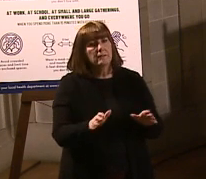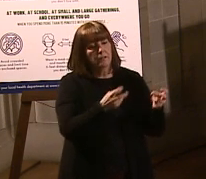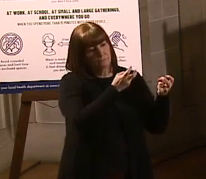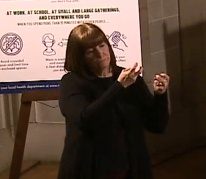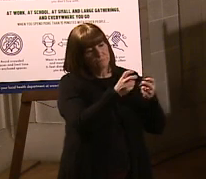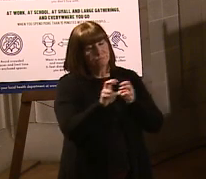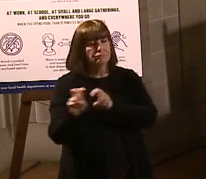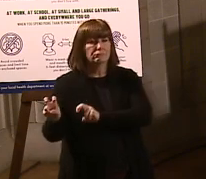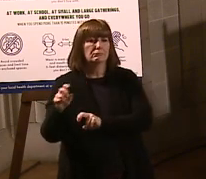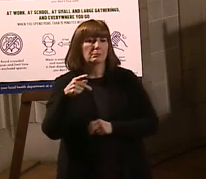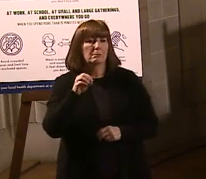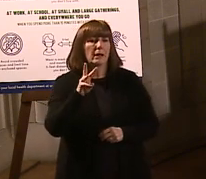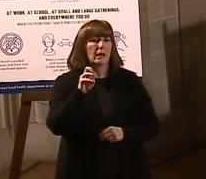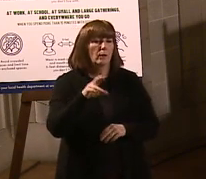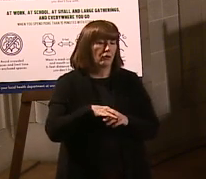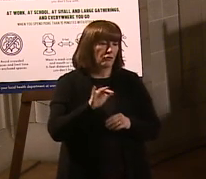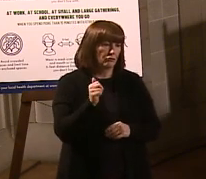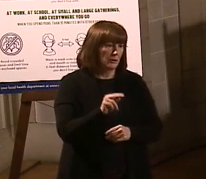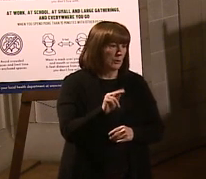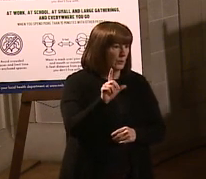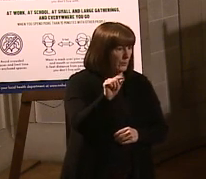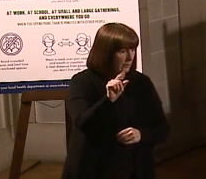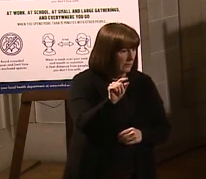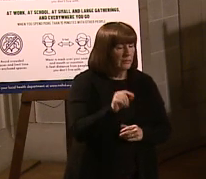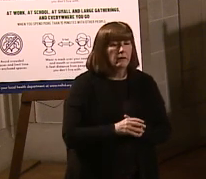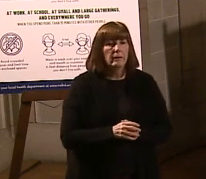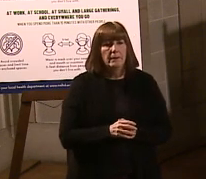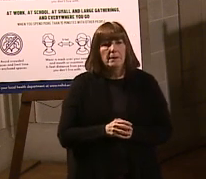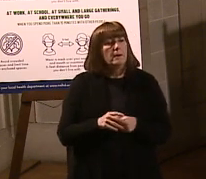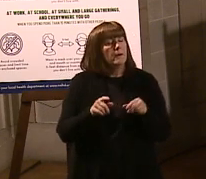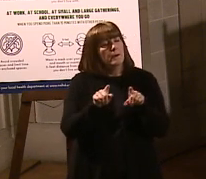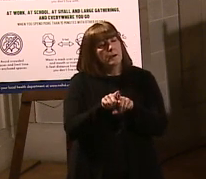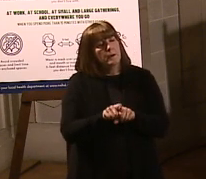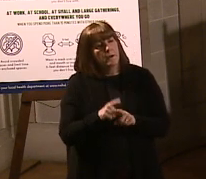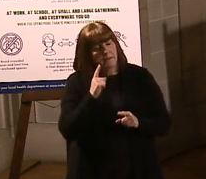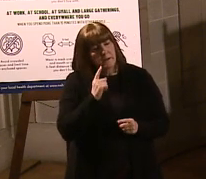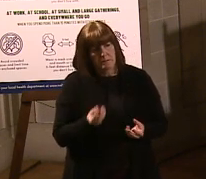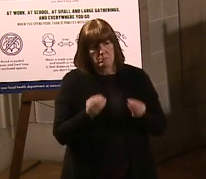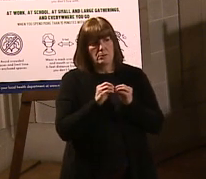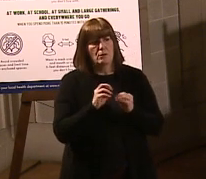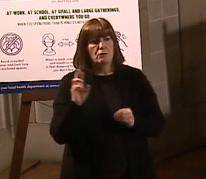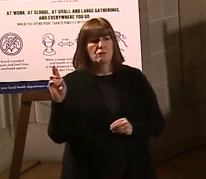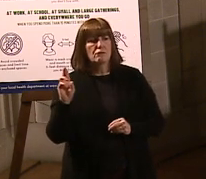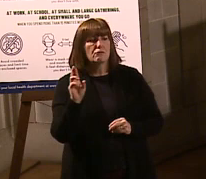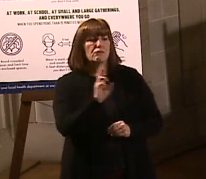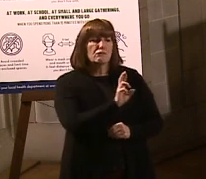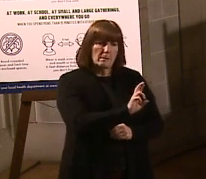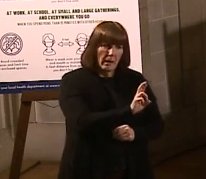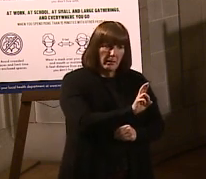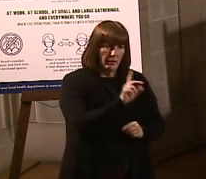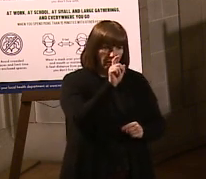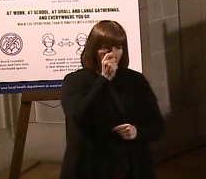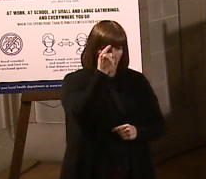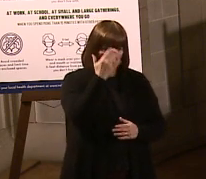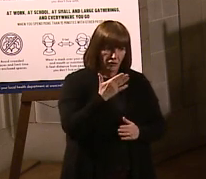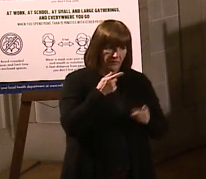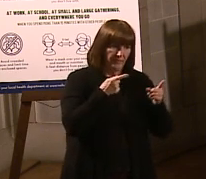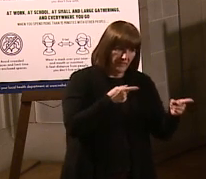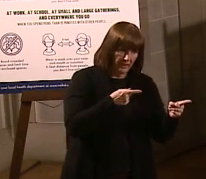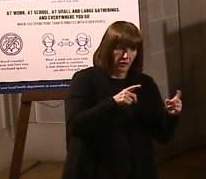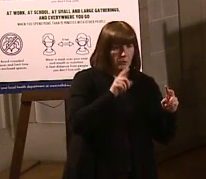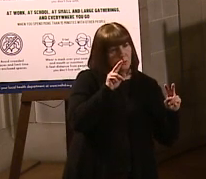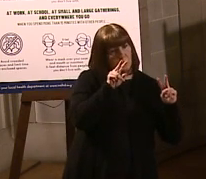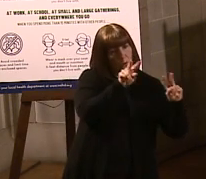January 20th. I'd also point out that I think there were more Republican governors there to witness that transition than there were Democrat governors.